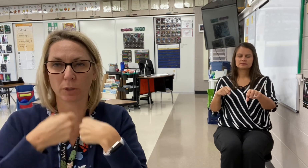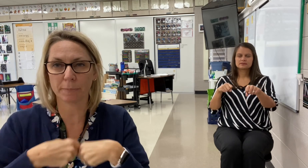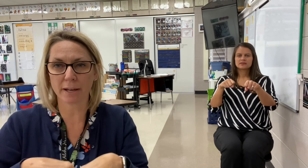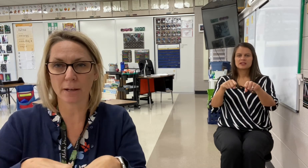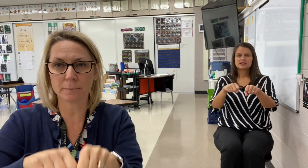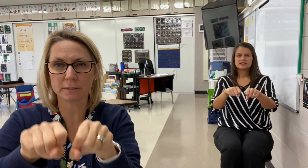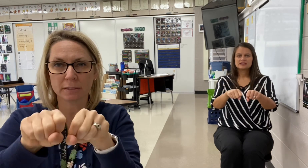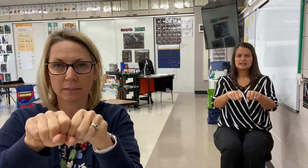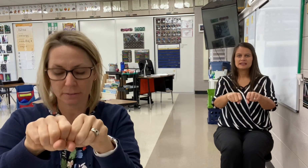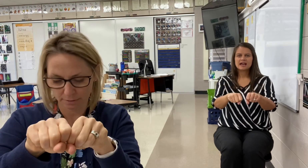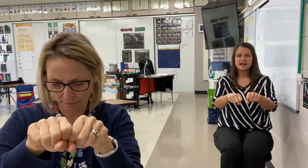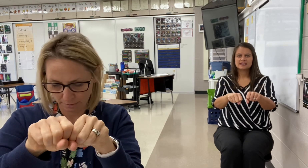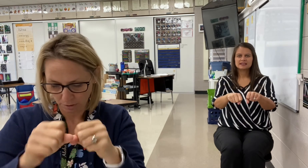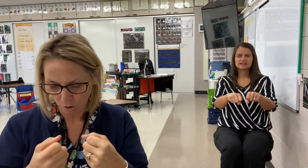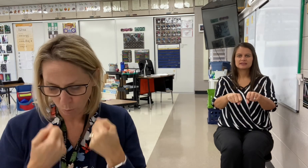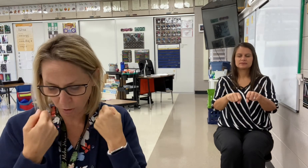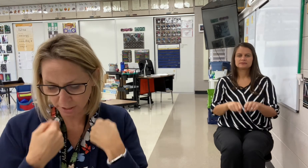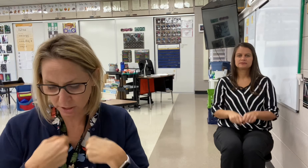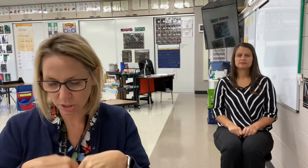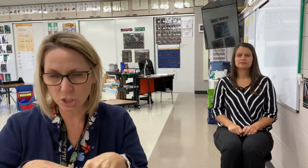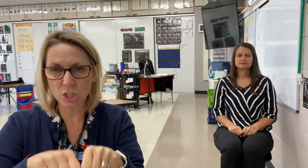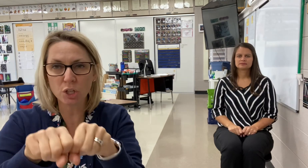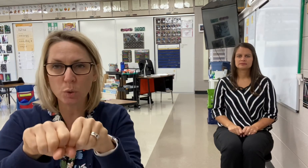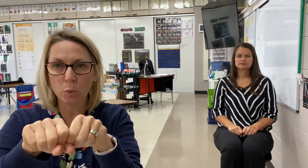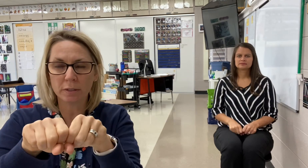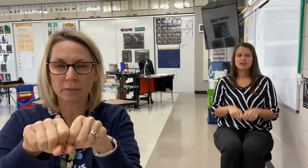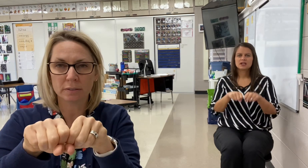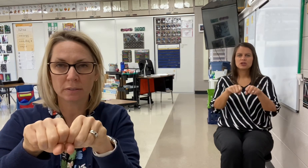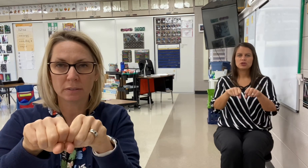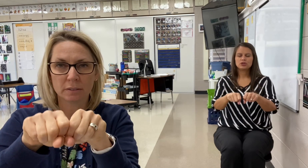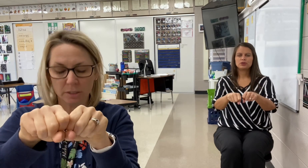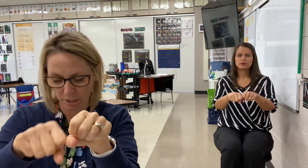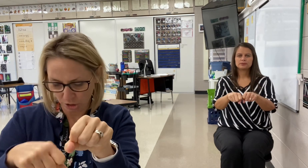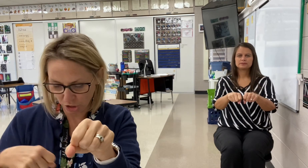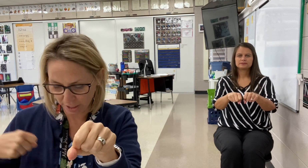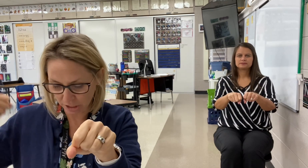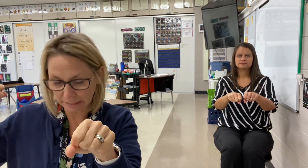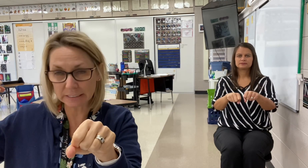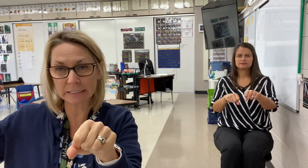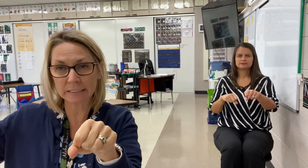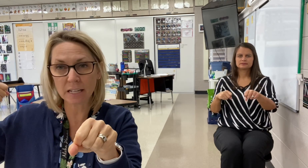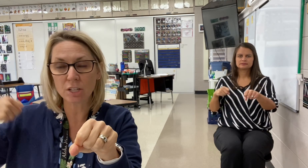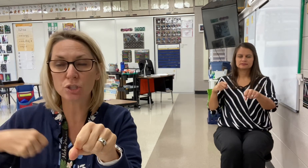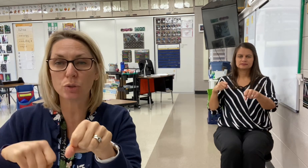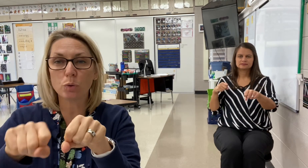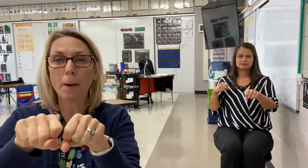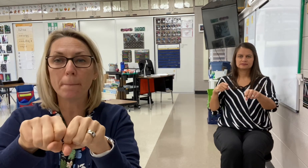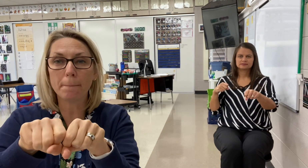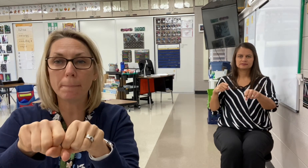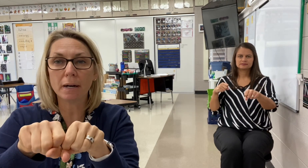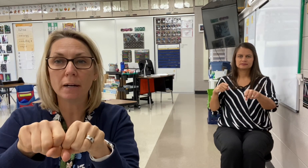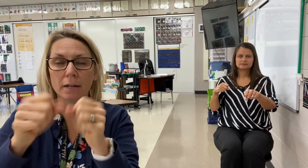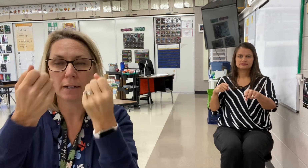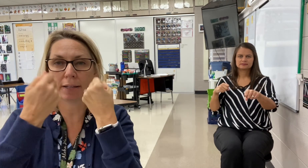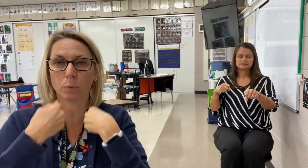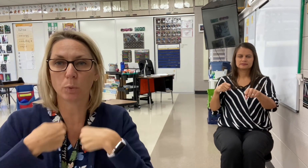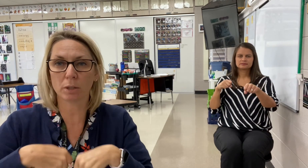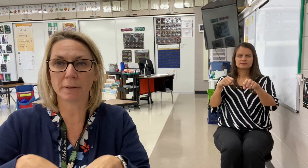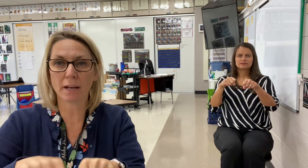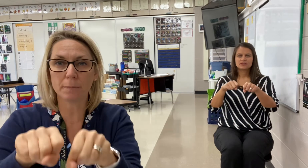becomes sigh. Word is new. New. Change n to buh. And the word becomes